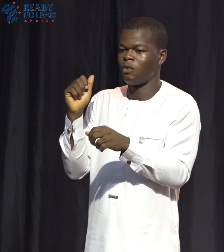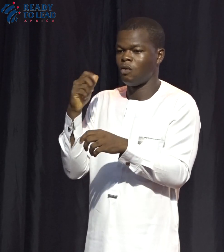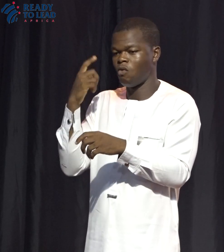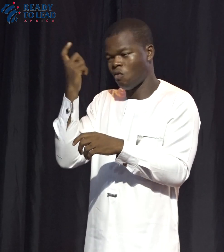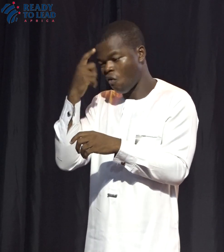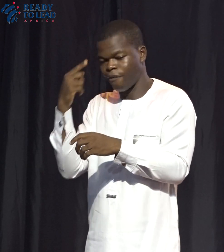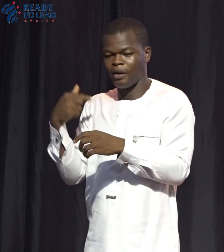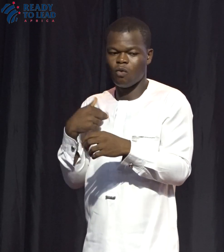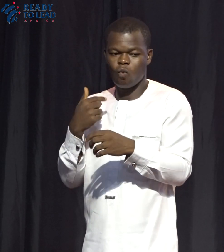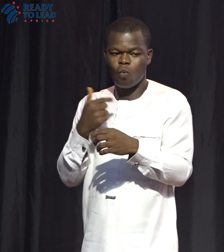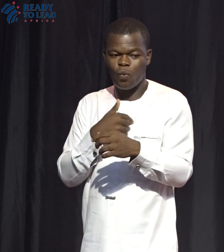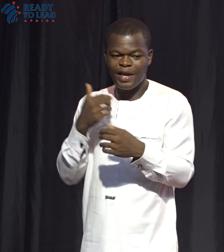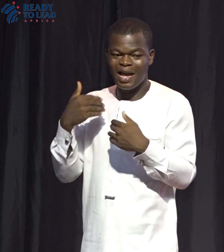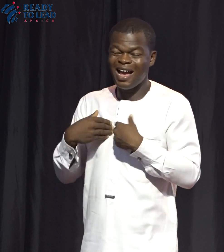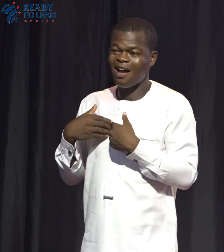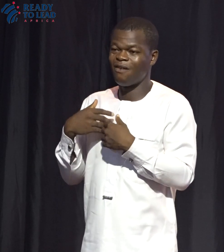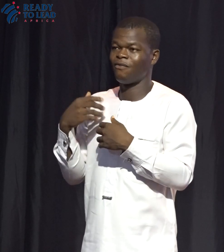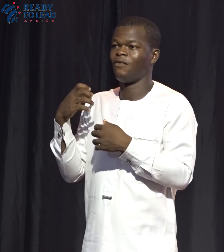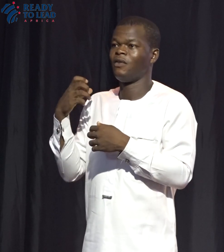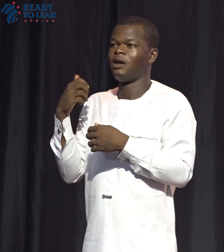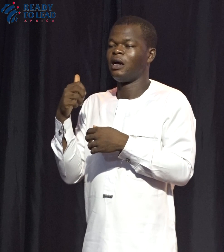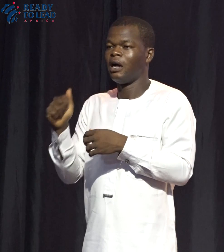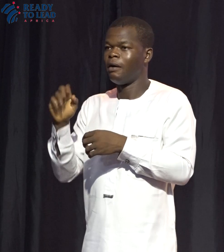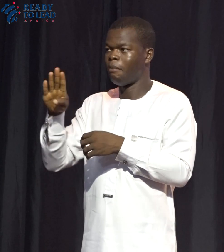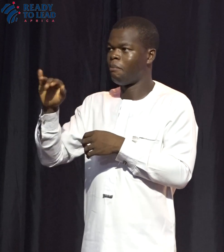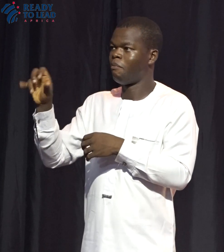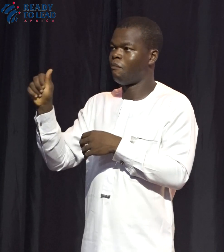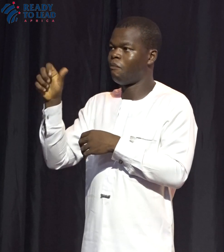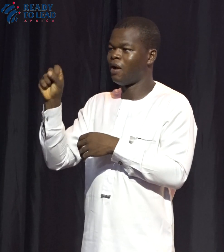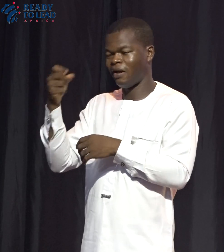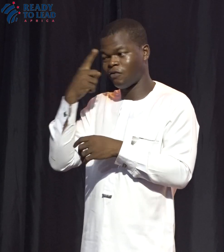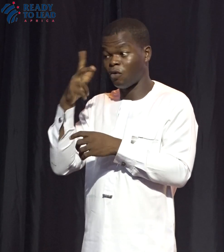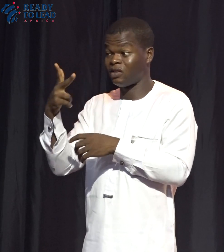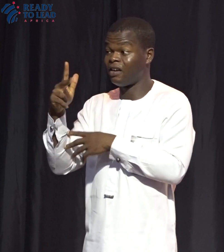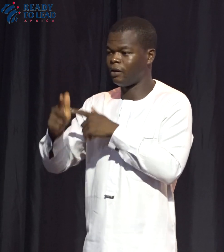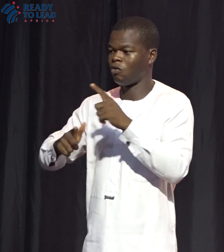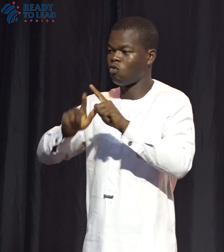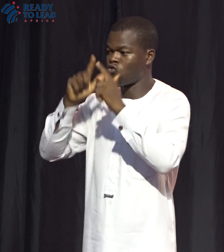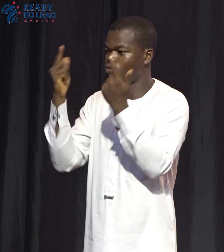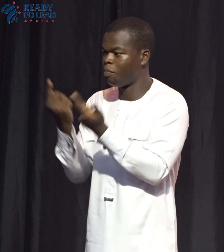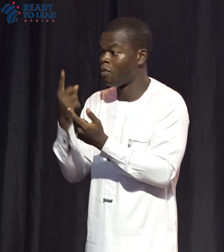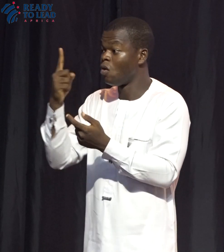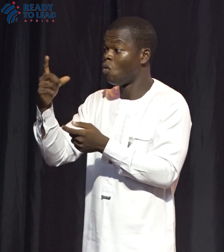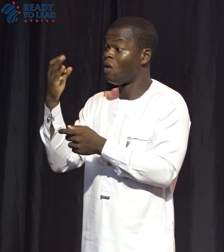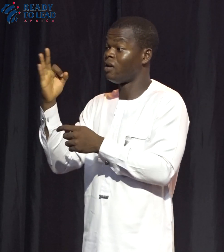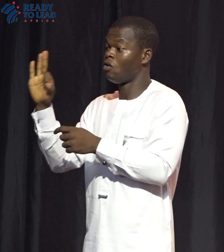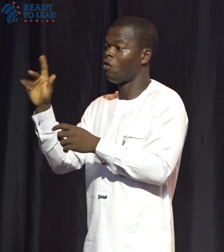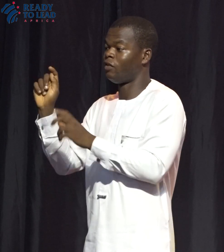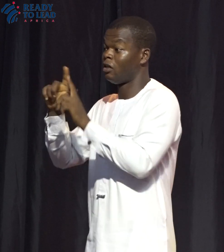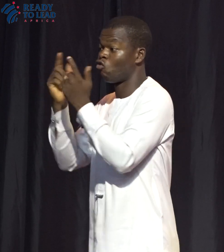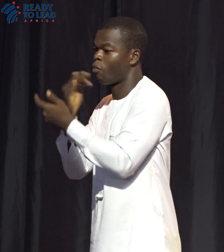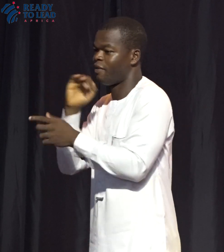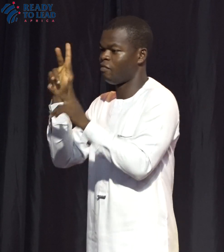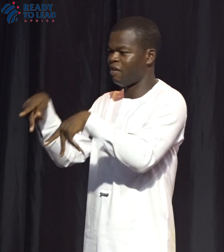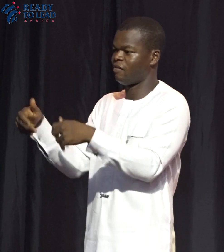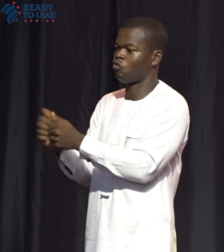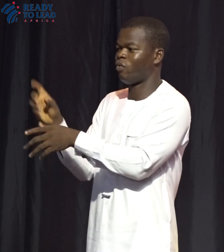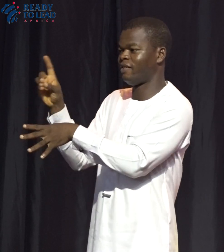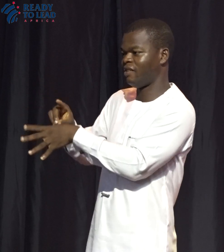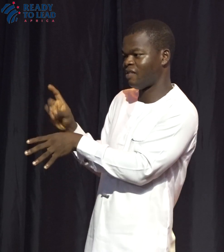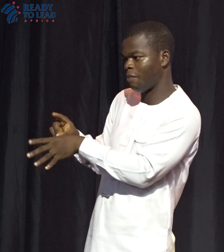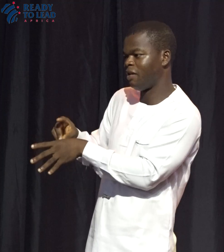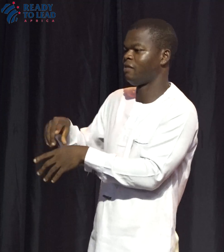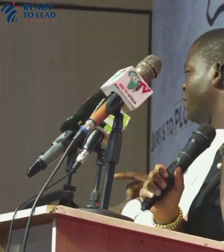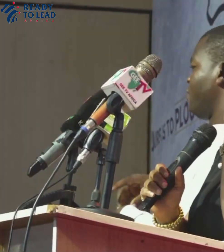have a bias for three sets of, for three groups. One of them is persons with disabilities. The other